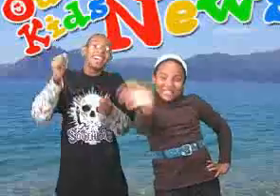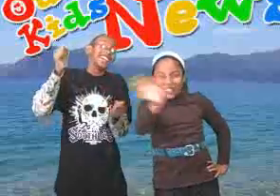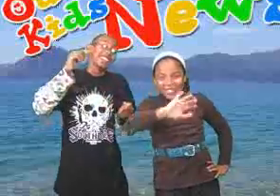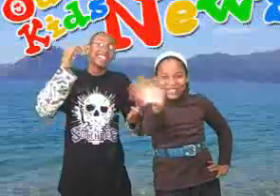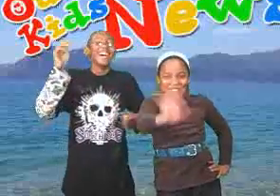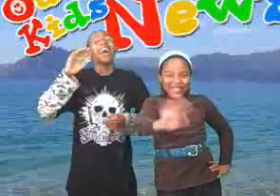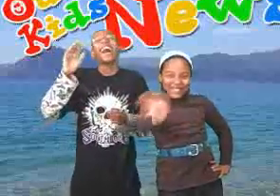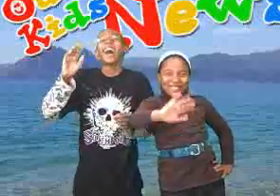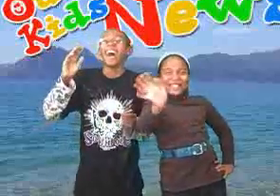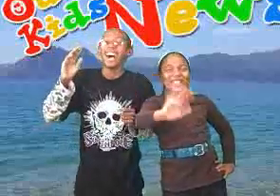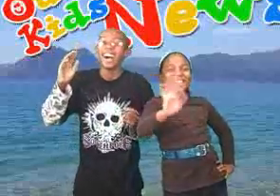Na-na-na-na.